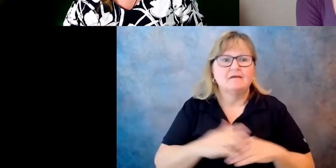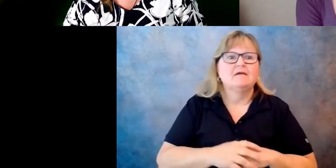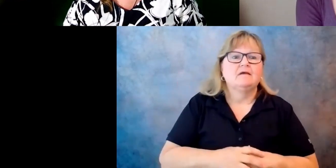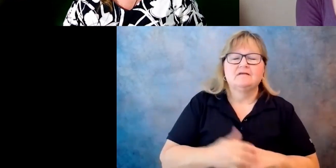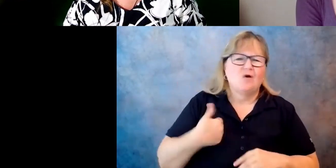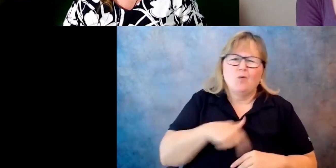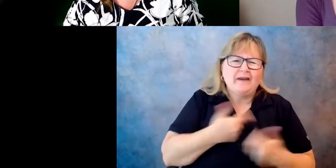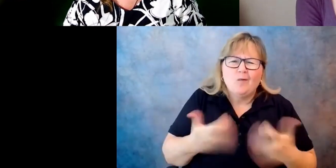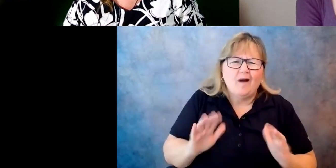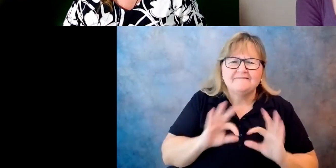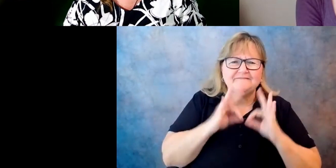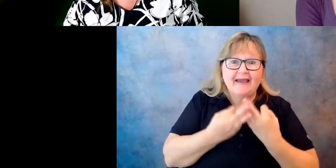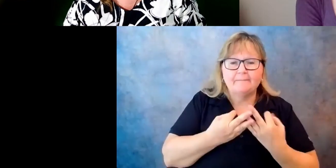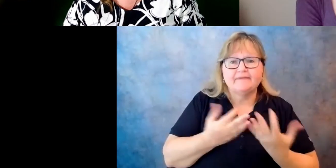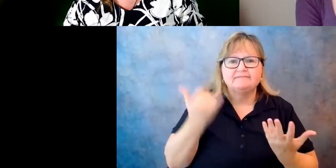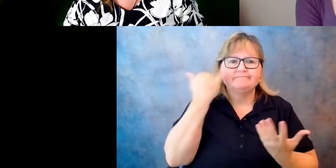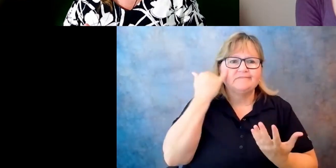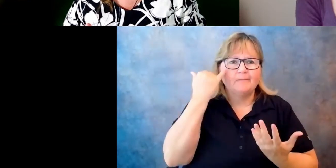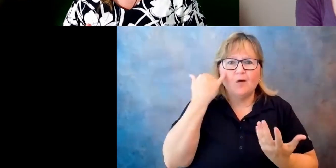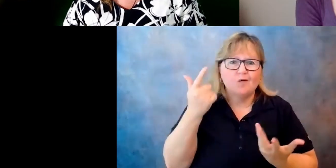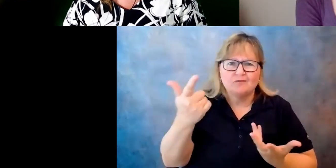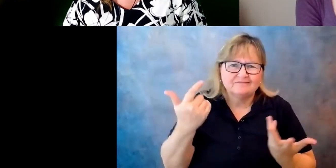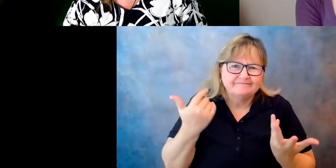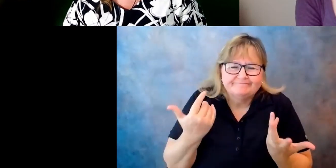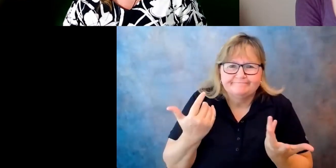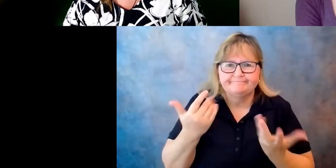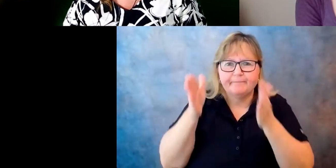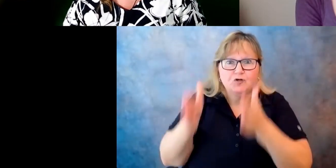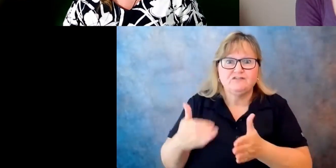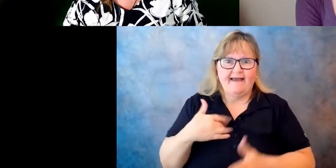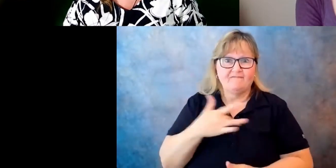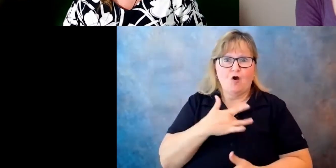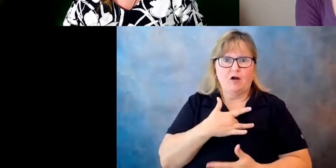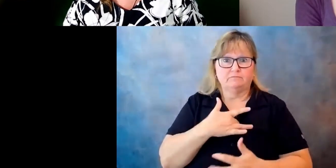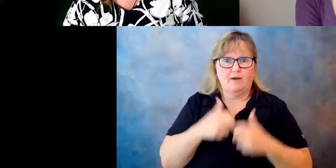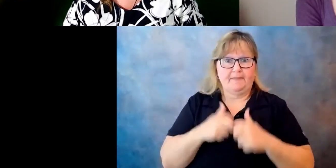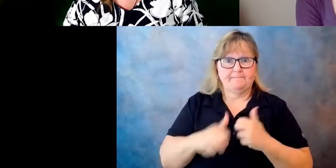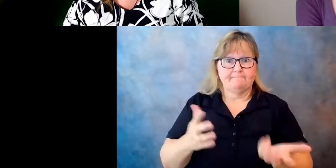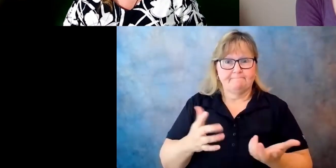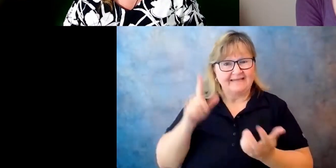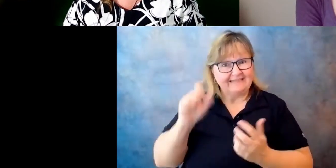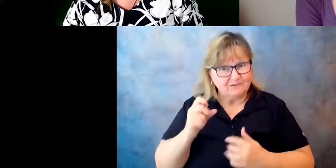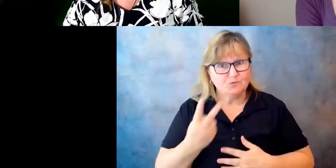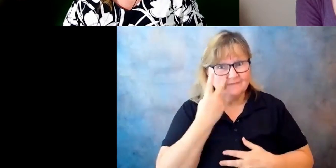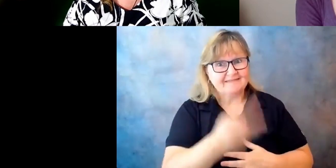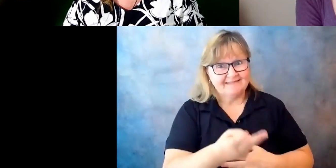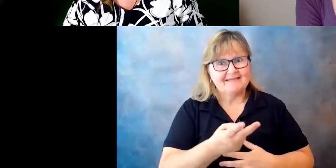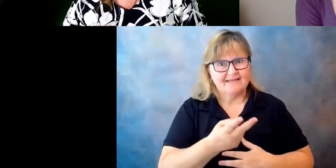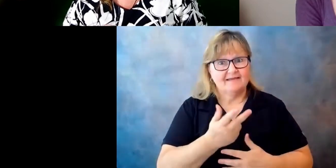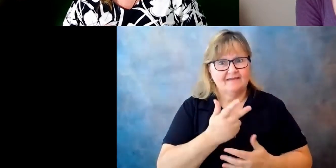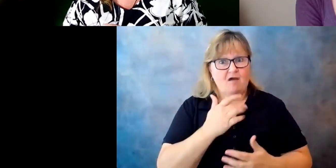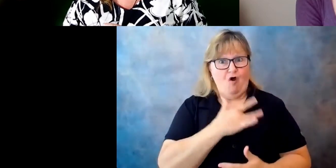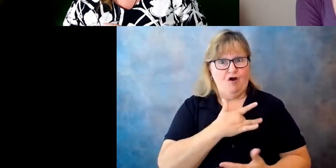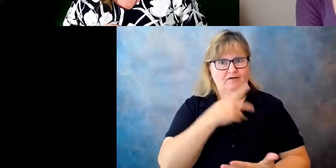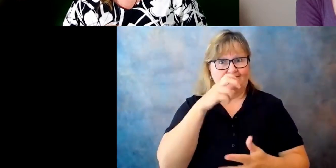let's say they had a cardiac issue, um, and they need to see a provider three times a year, or